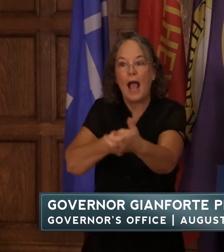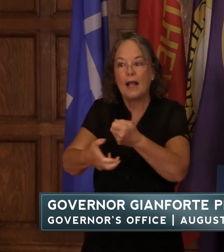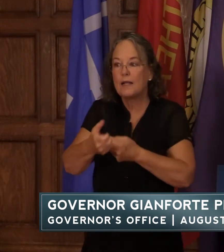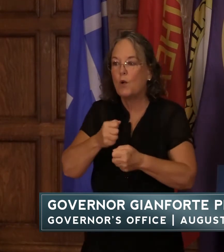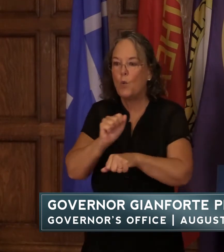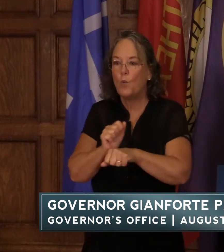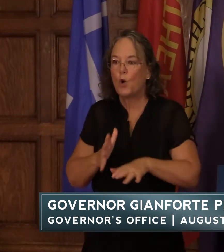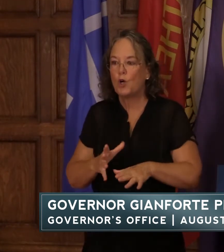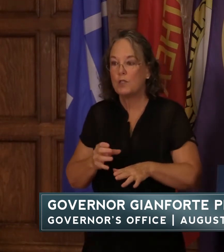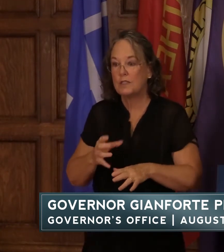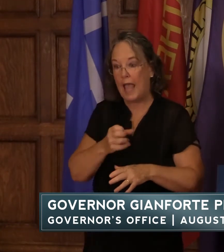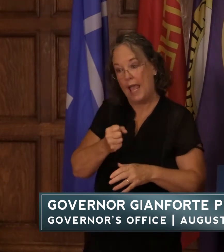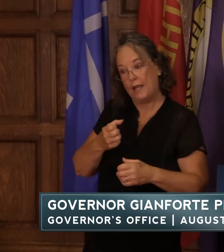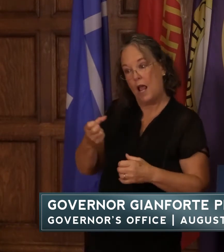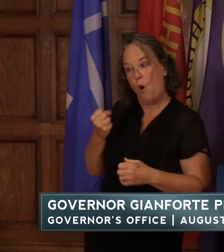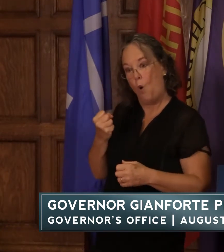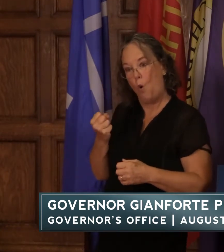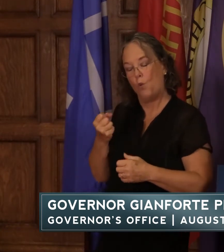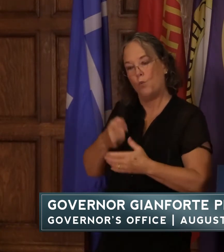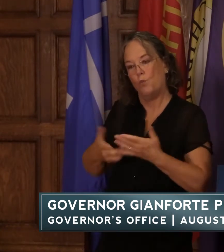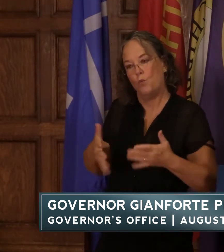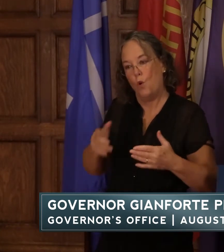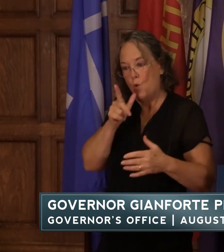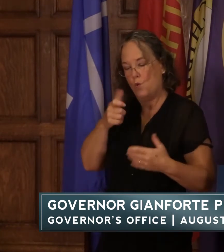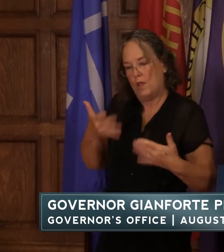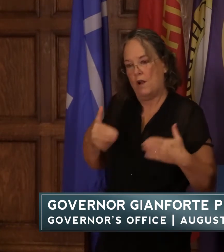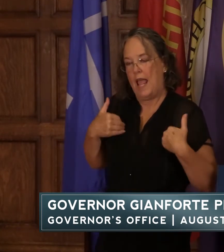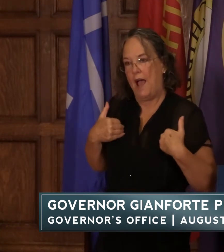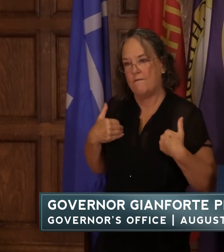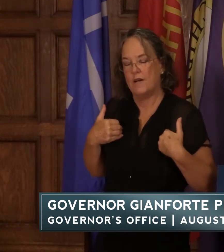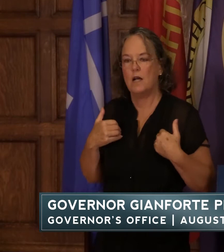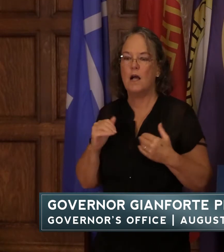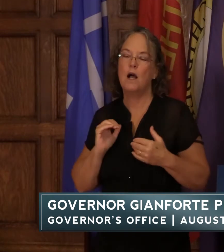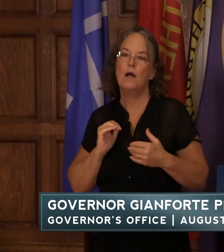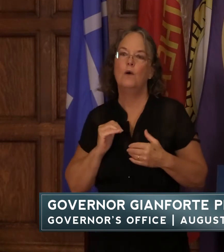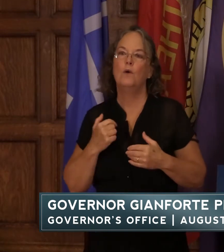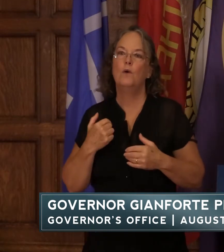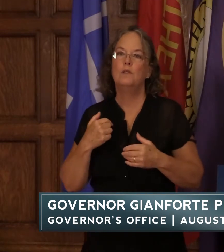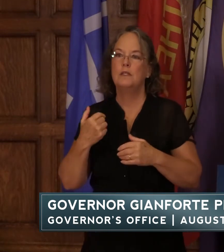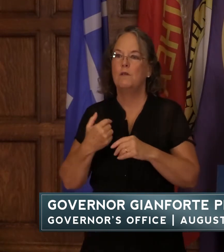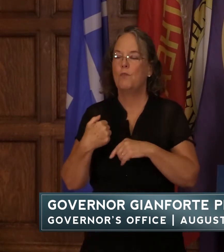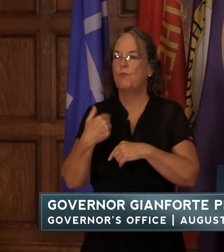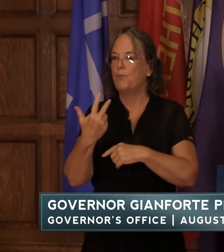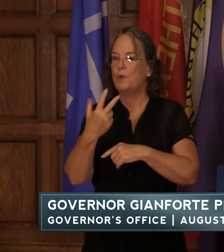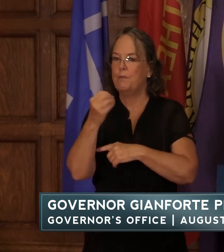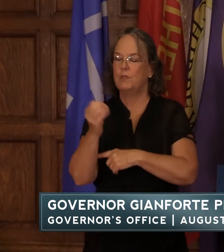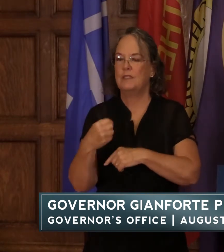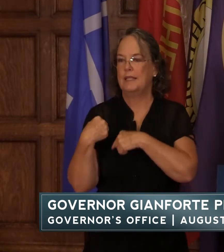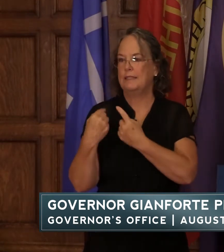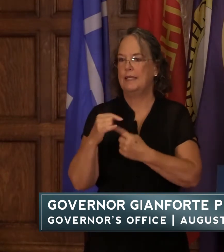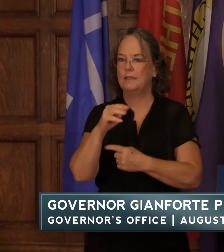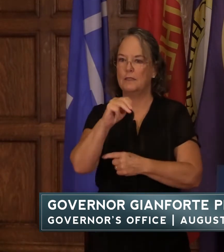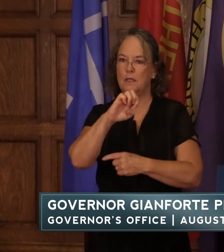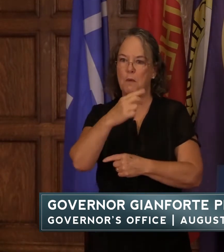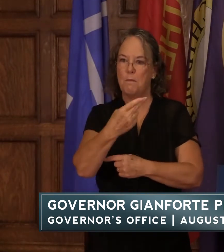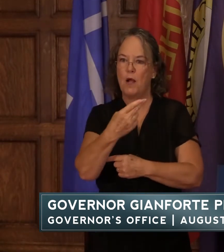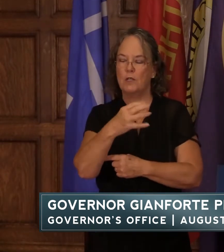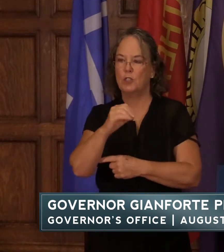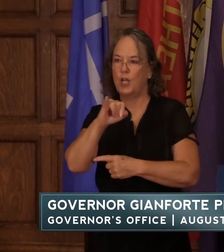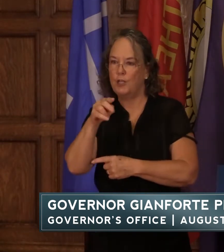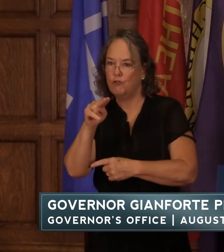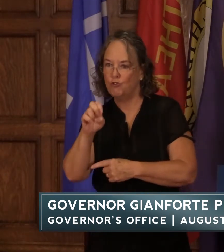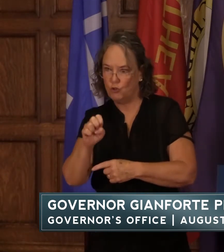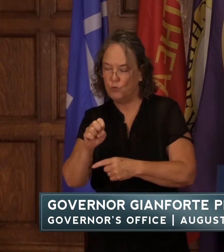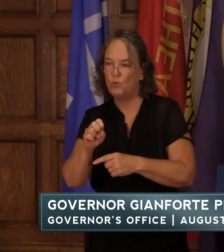while compensation is grown by about three percent between march and june it isn't going as far